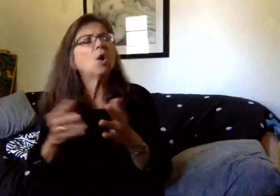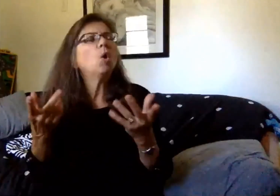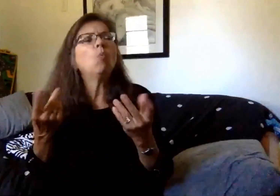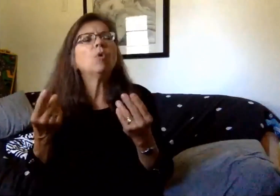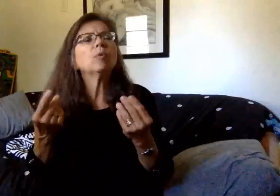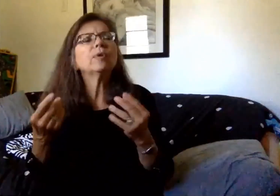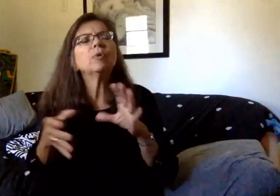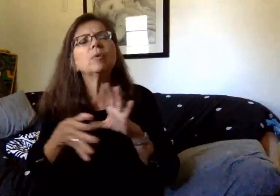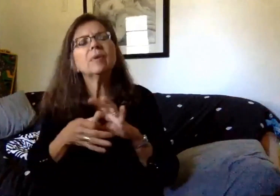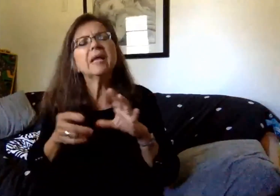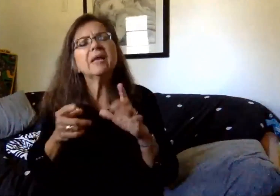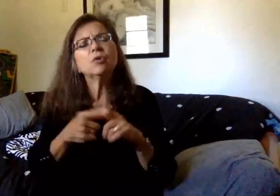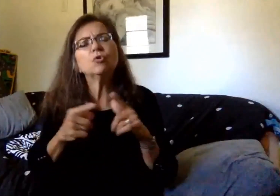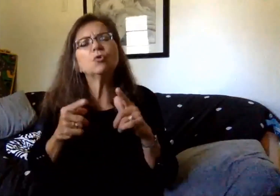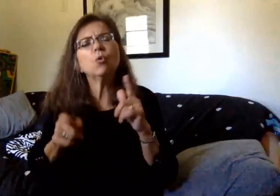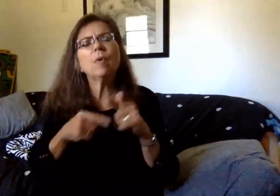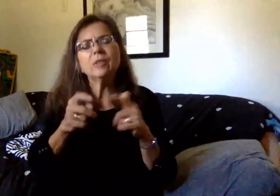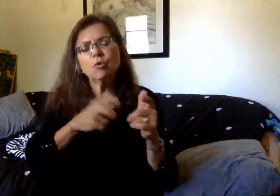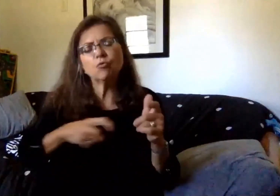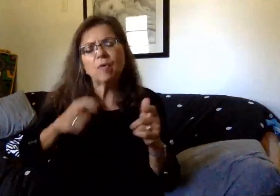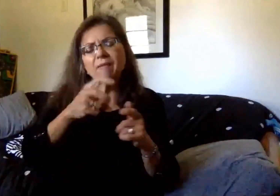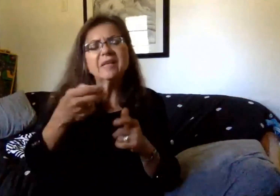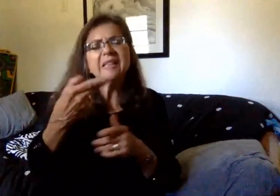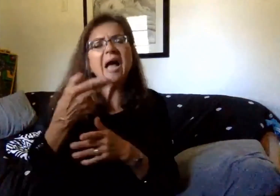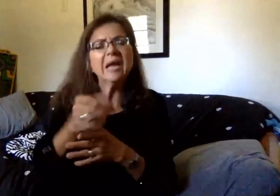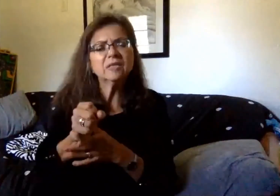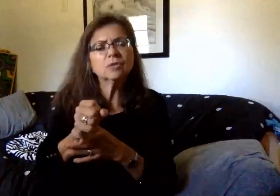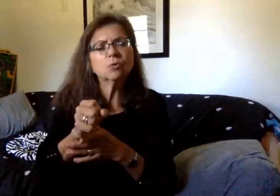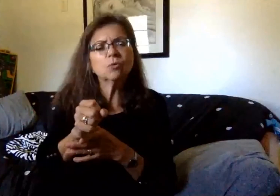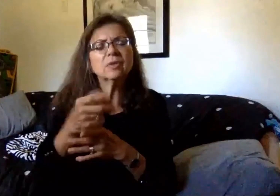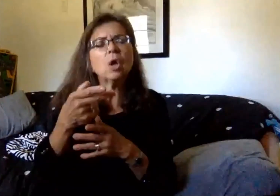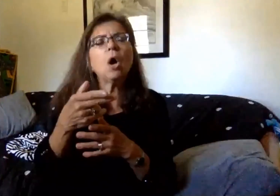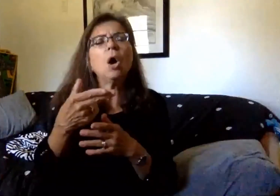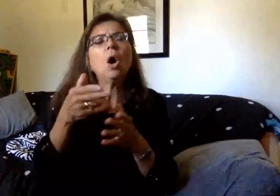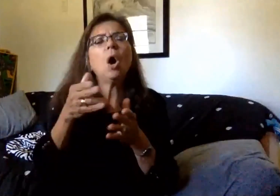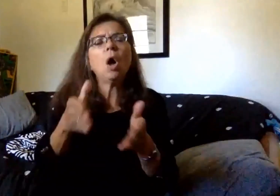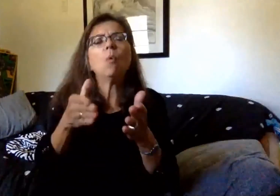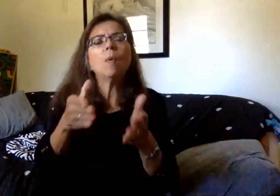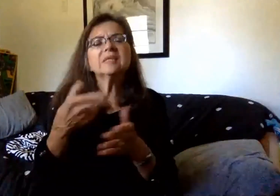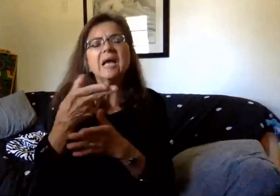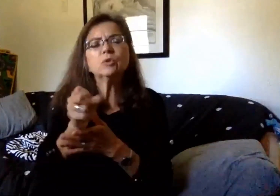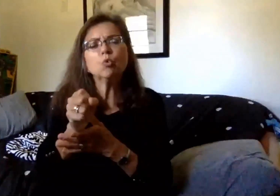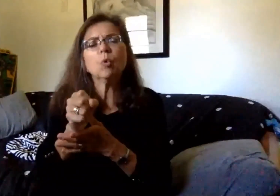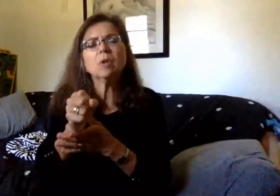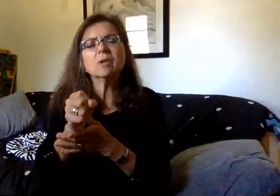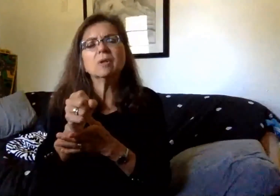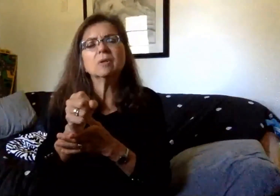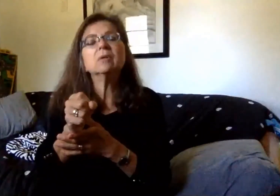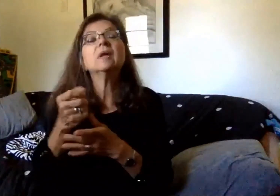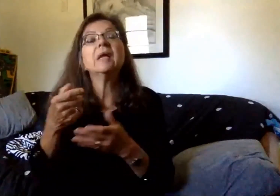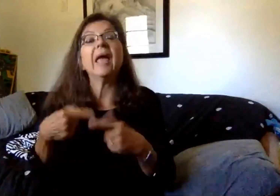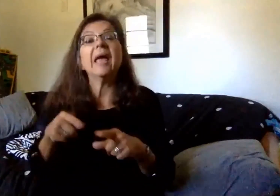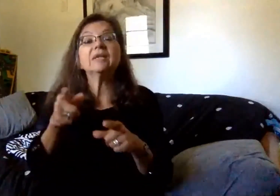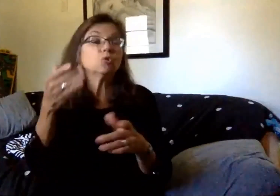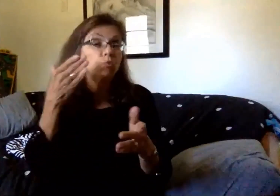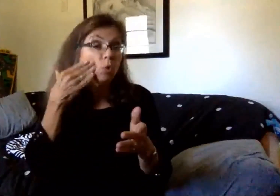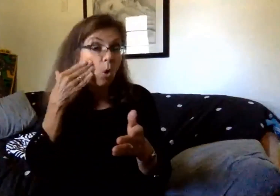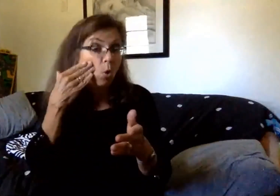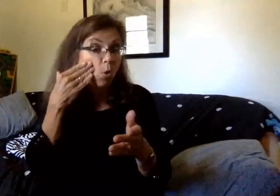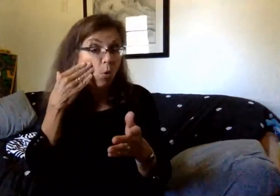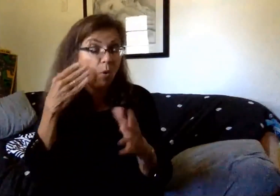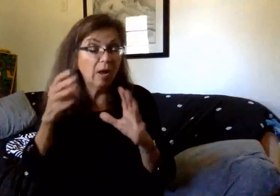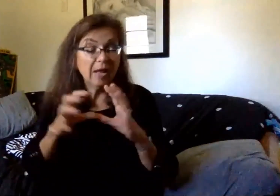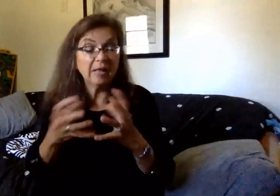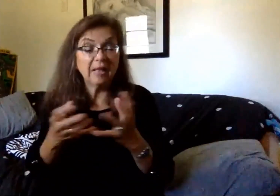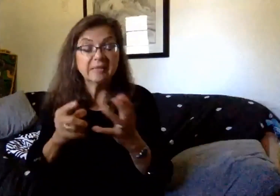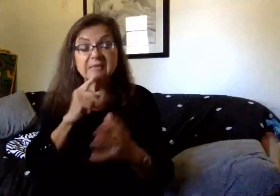the students are traveling throughout the hallway to different classes at the high school level? As you know, our high school periods are 80